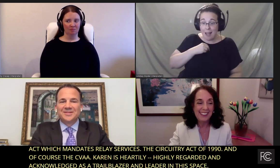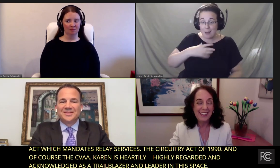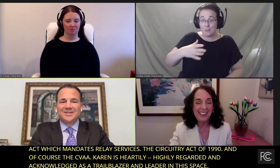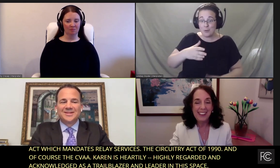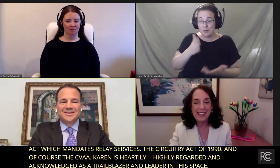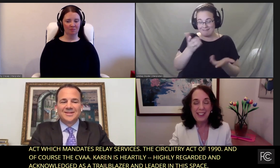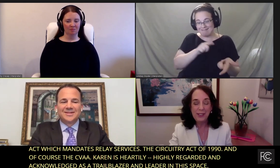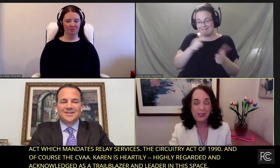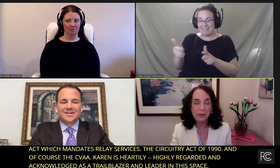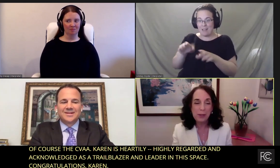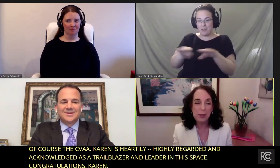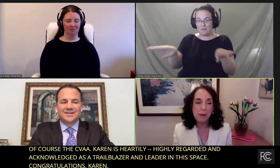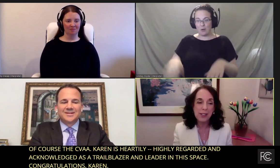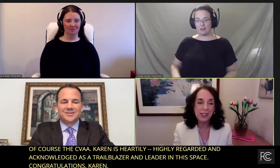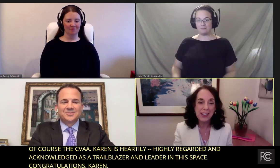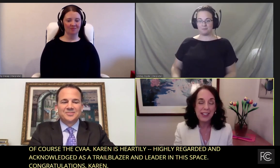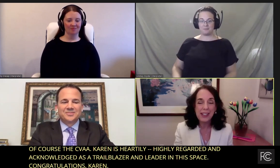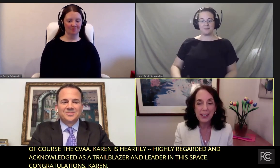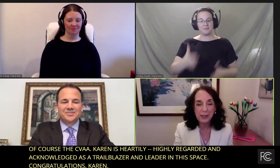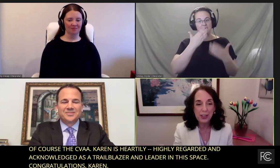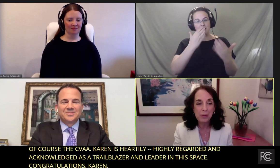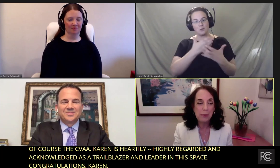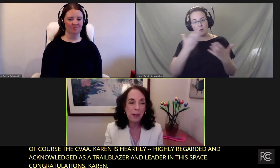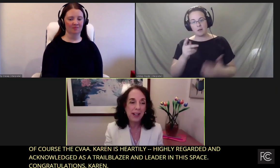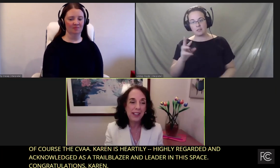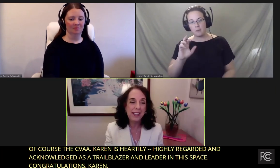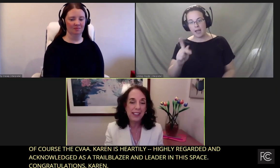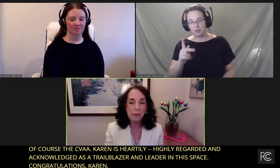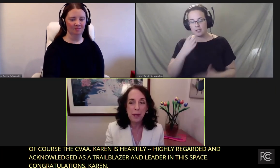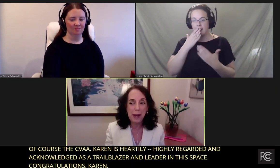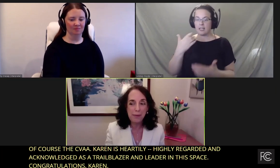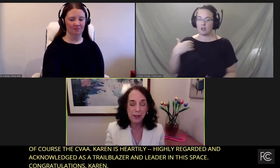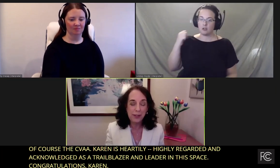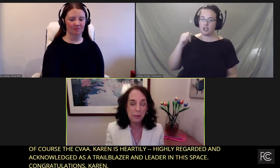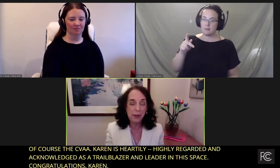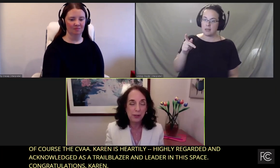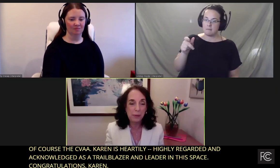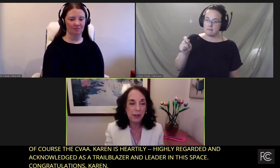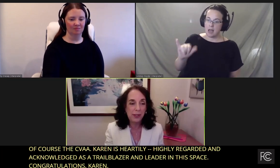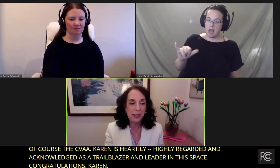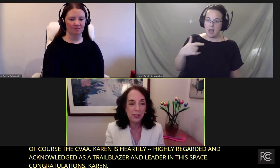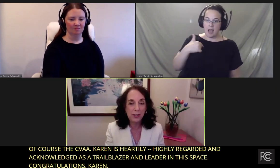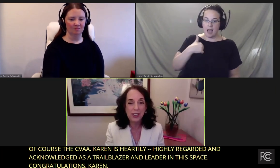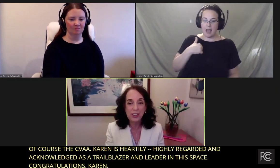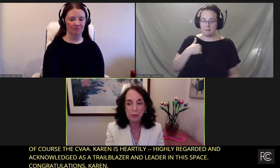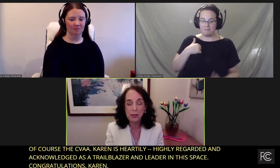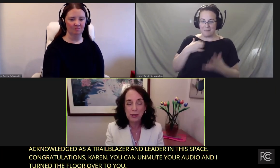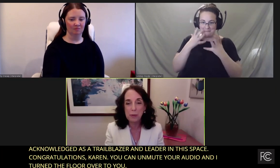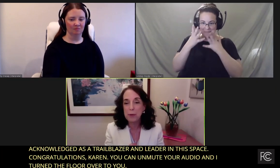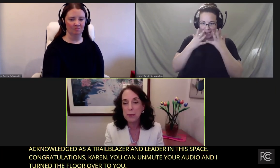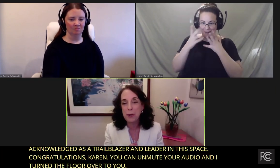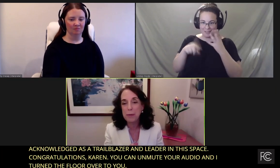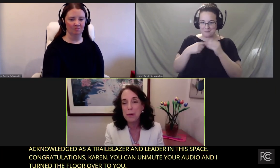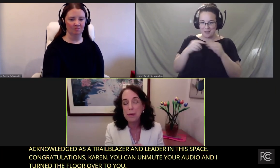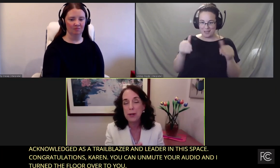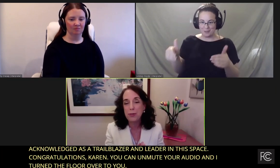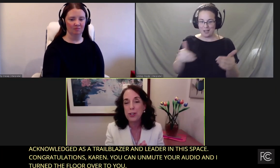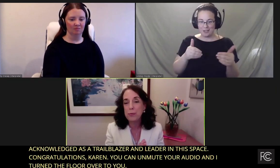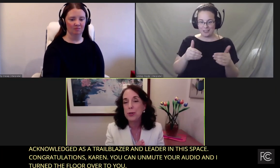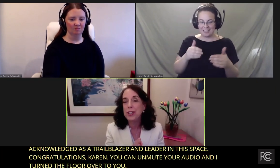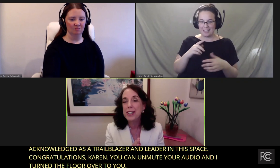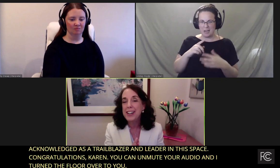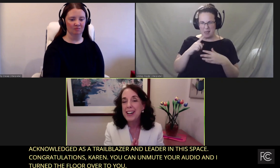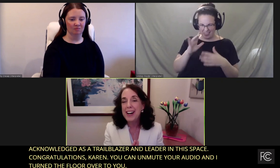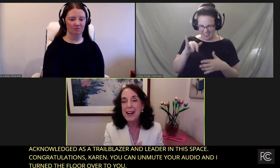to you. Thank you so much, Patrick. And thank you, Chairman Pai. I'm very embarrassed about that introduction, especially the part about